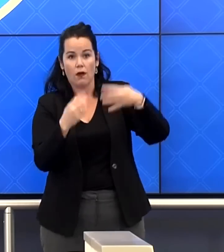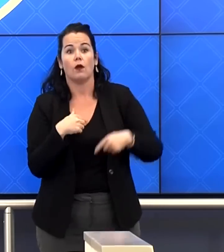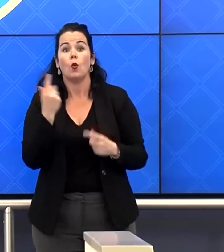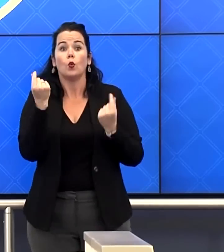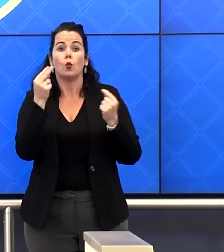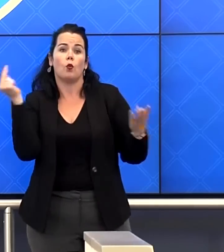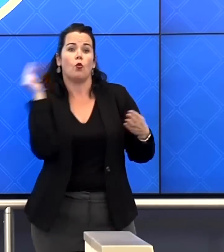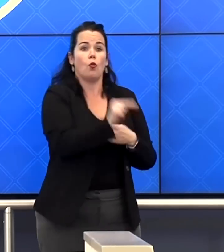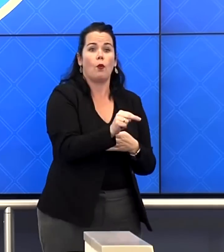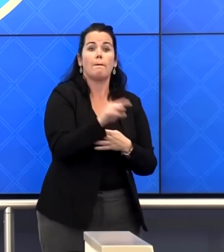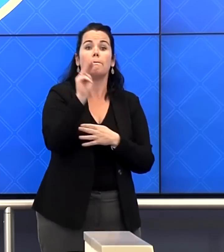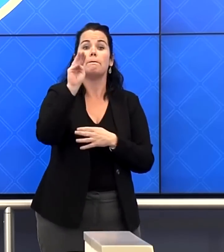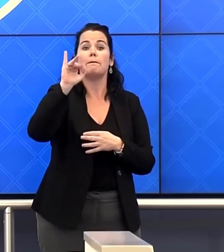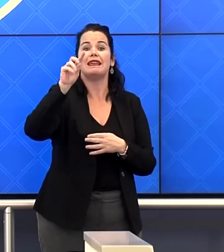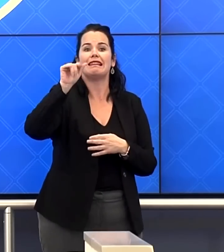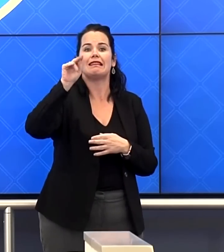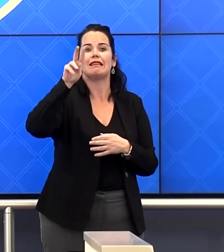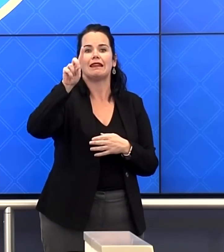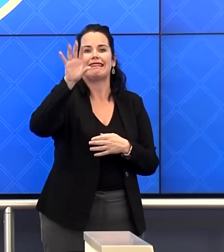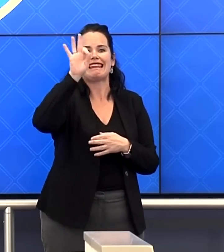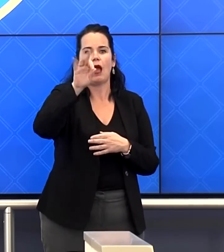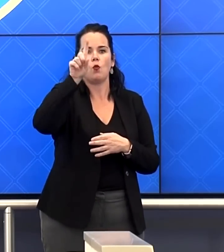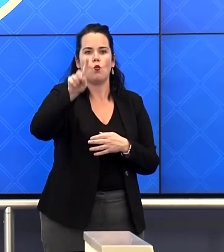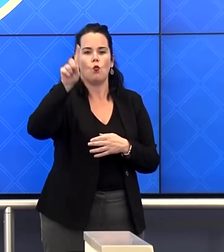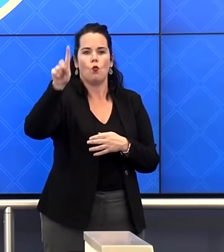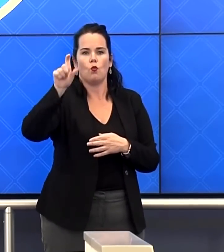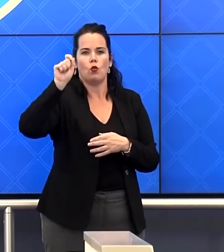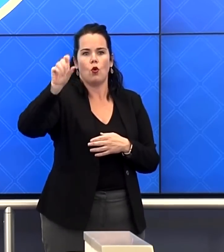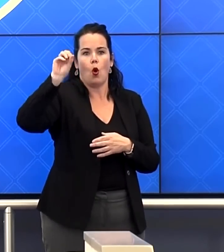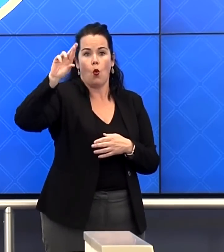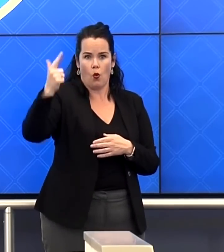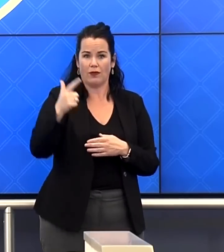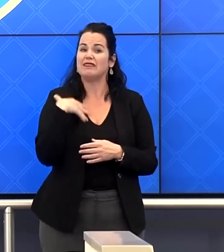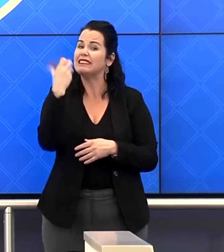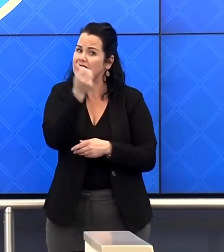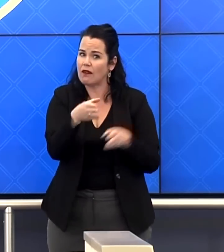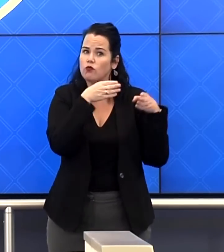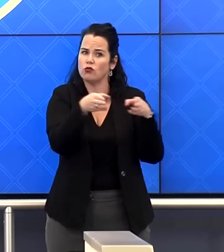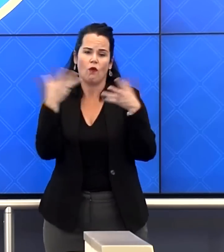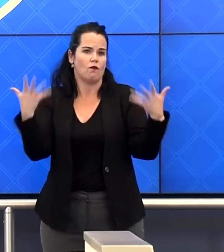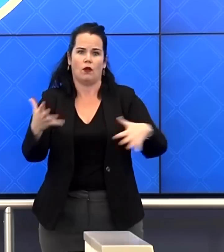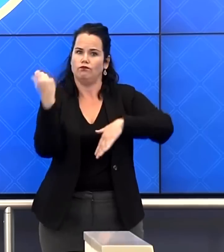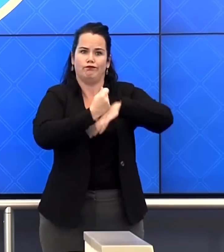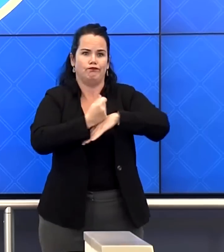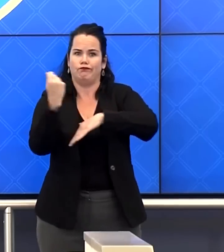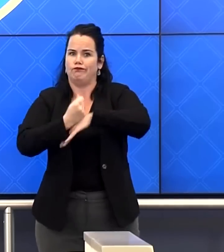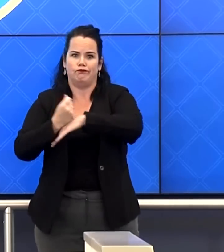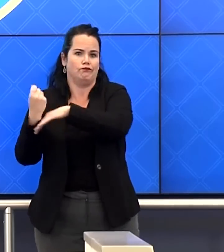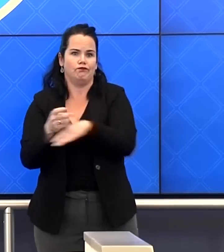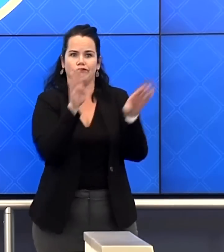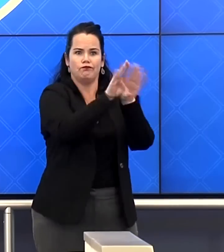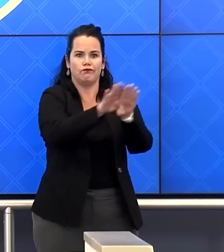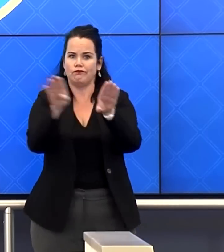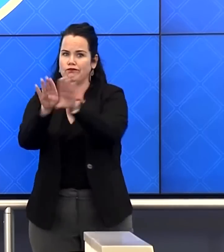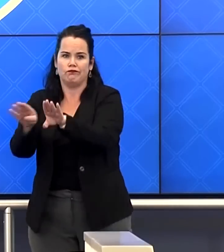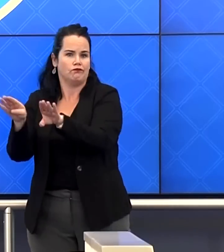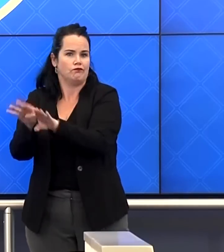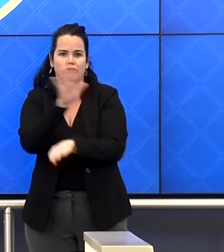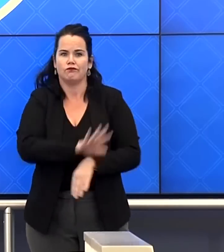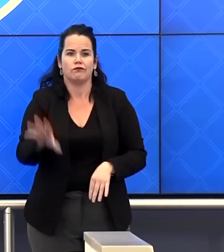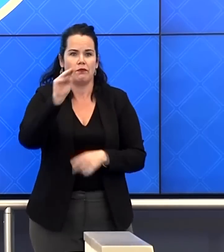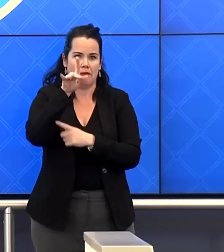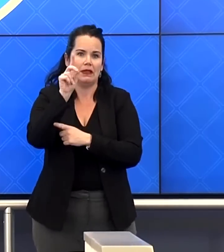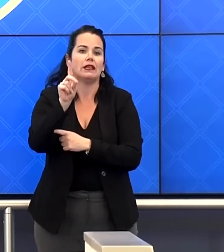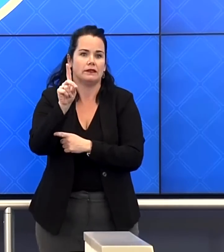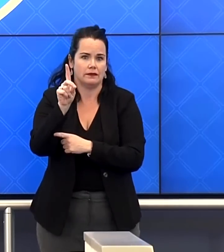.org. A number of street closures remain in effect throughout Midland County and the City of